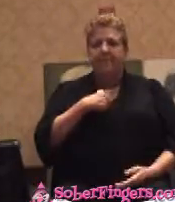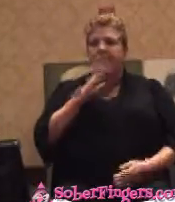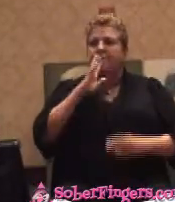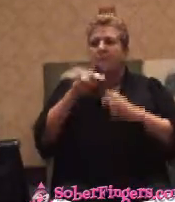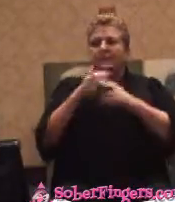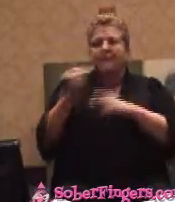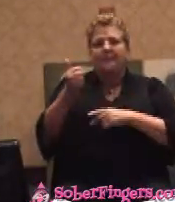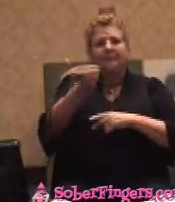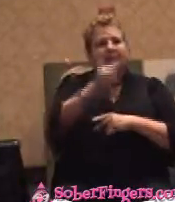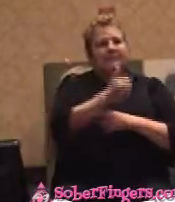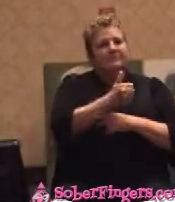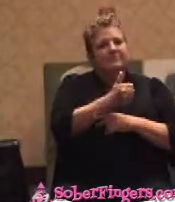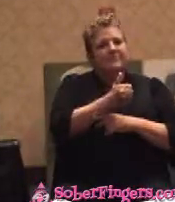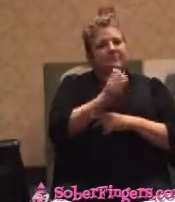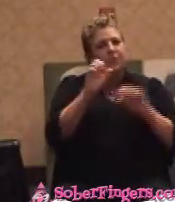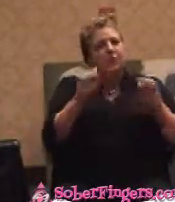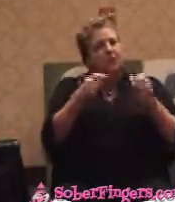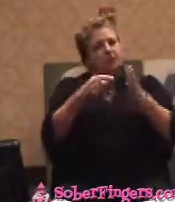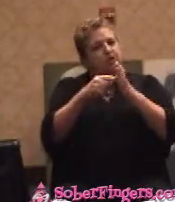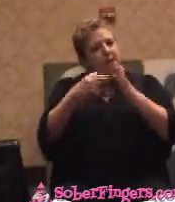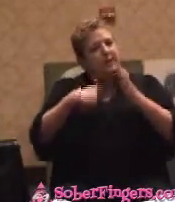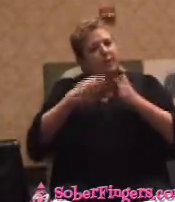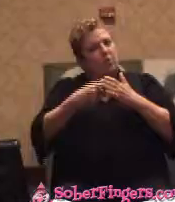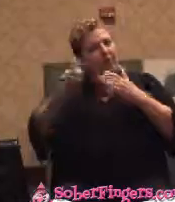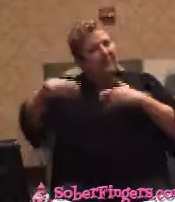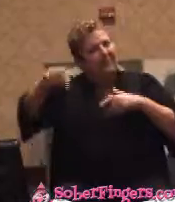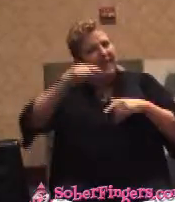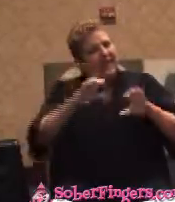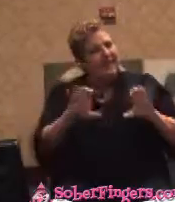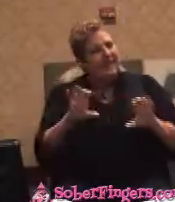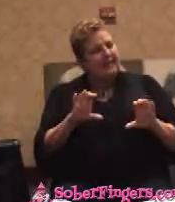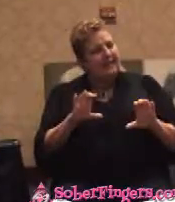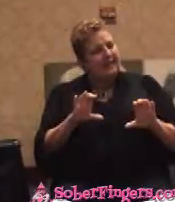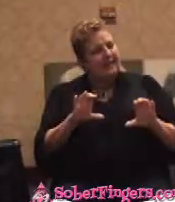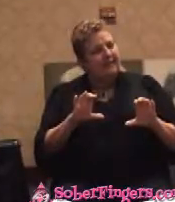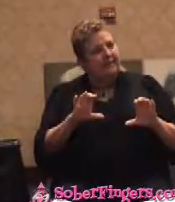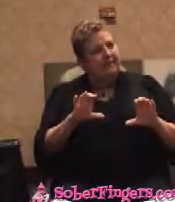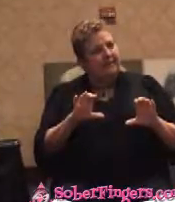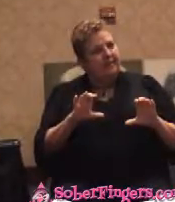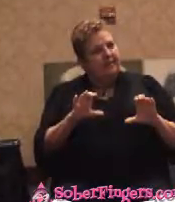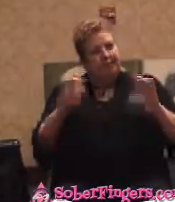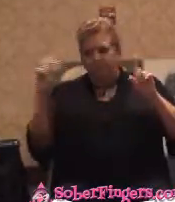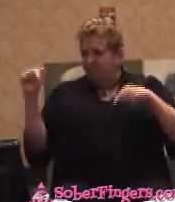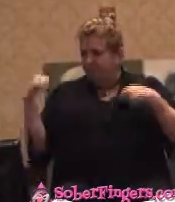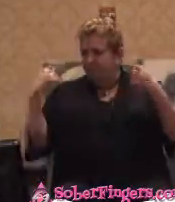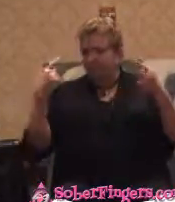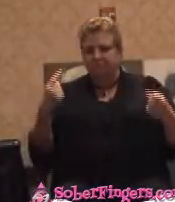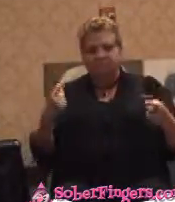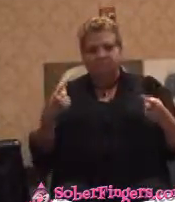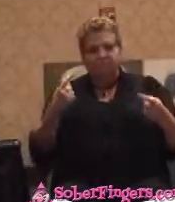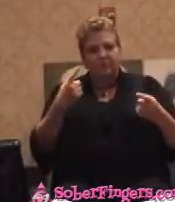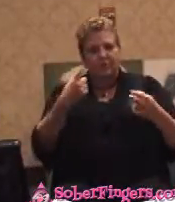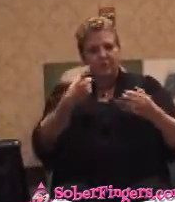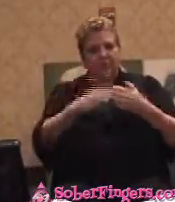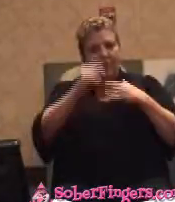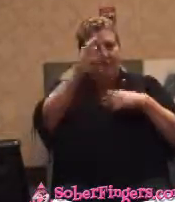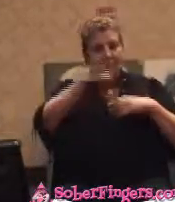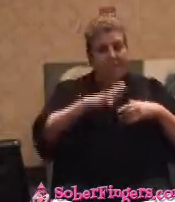to show me what they had done, what man's done, man can do. You can do this. You can do this no